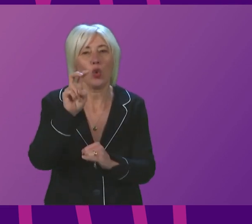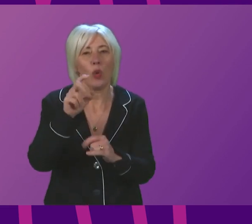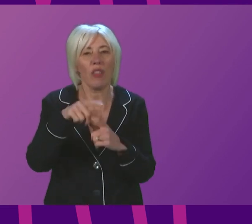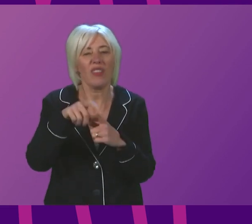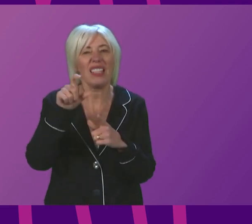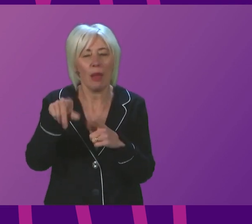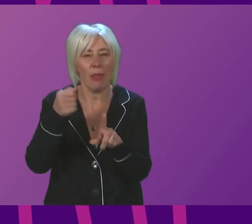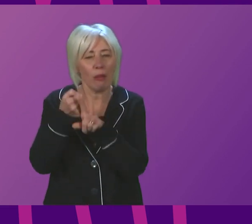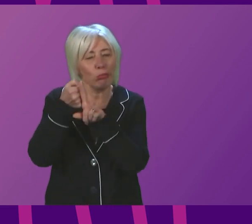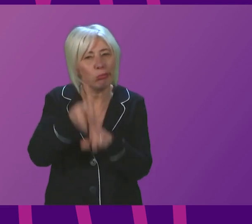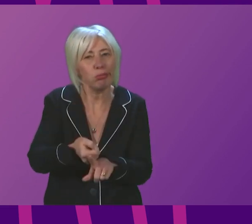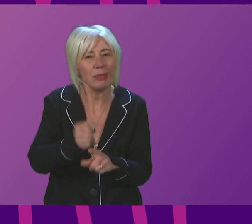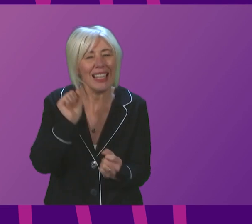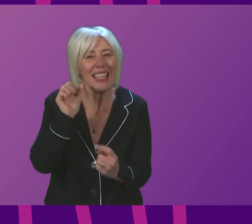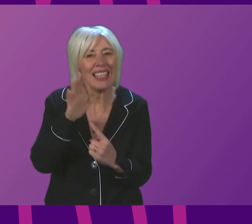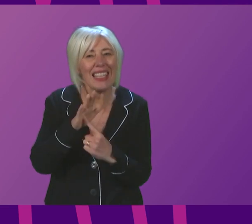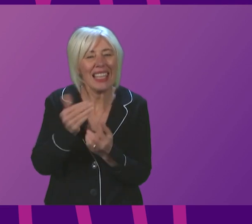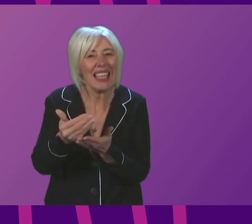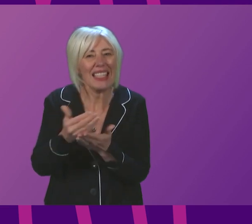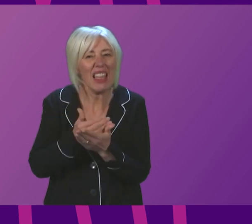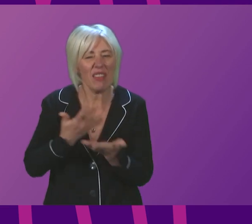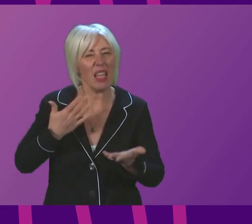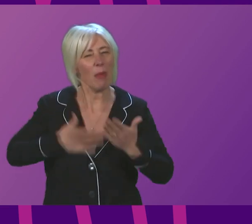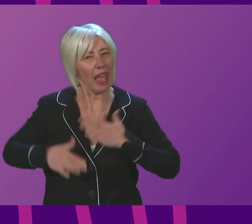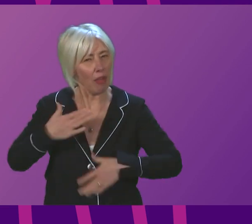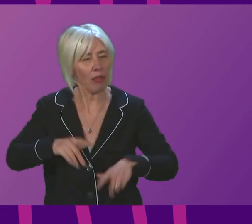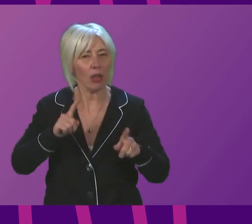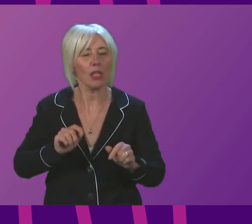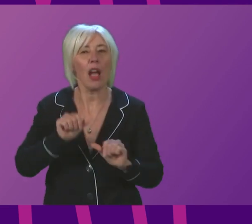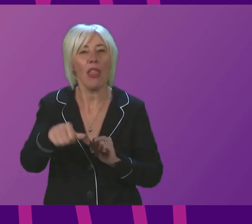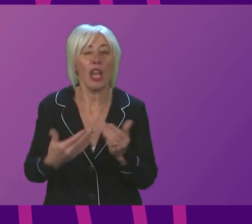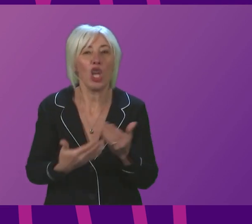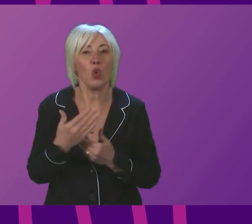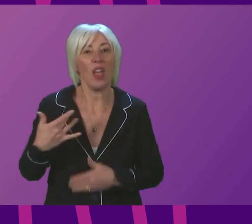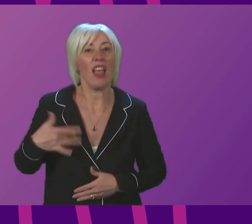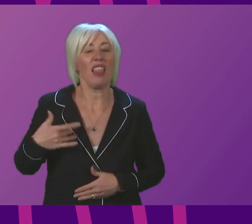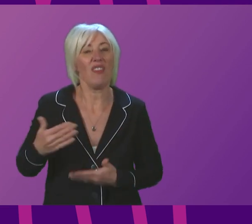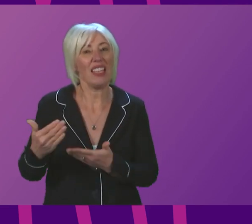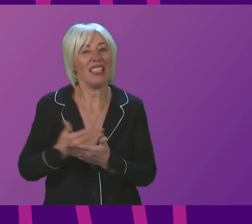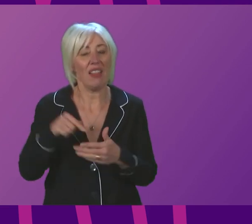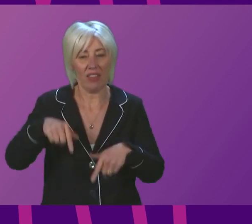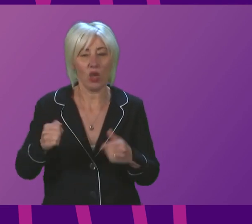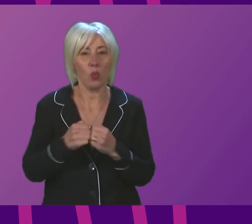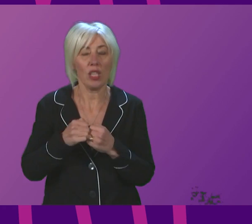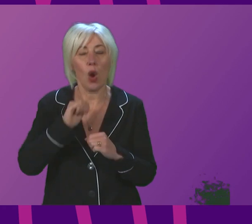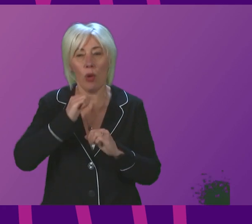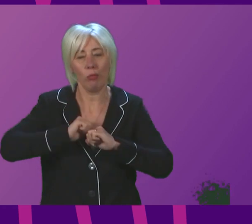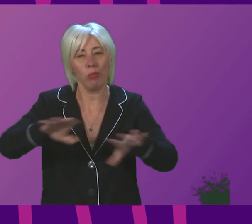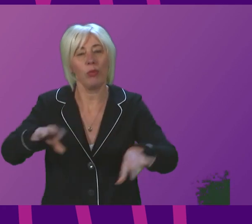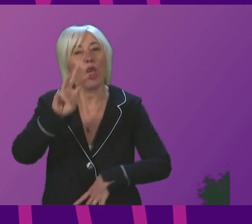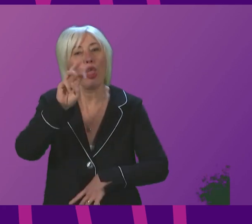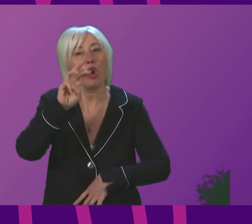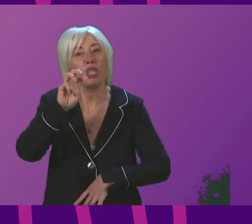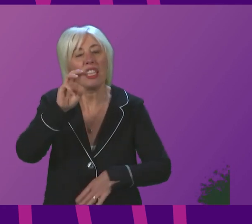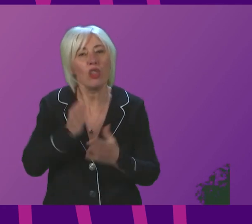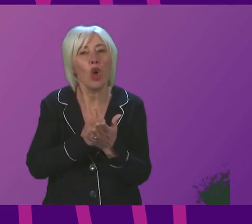reinforces the importance of key safety behaviours. Then a new Living Safely this winter campaign will launch on the 13th and that will run throughout